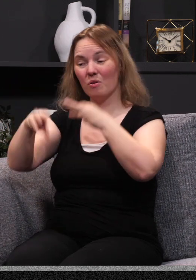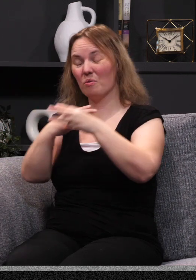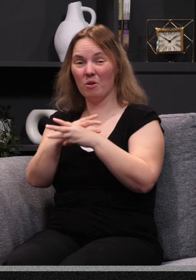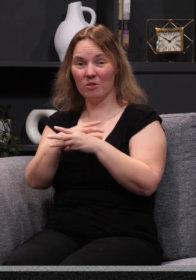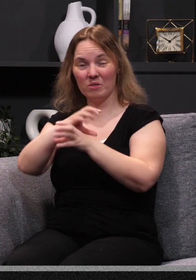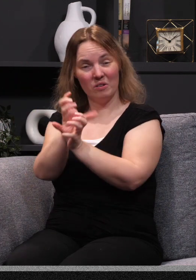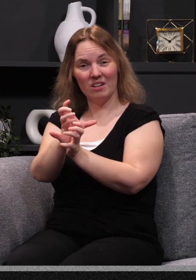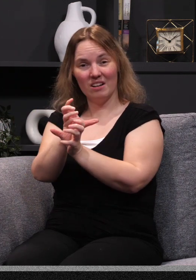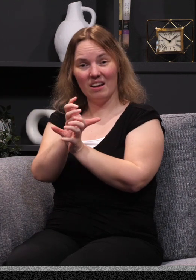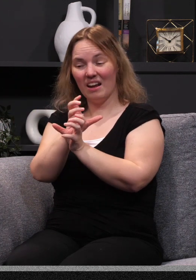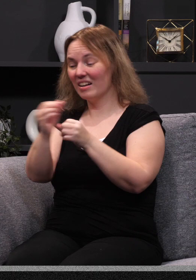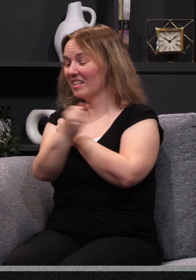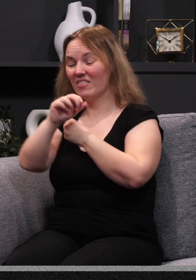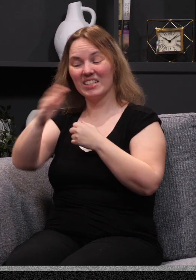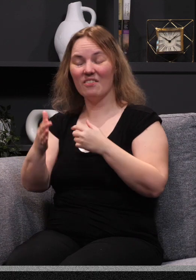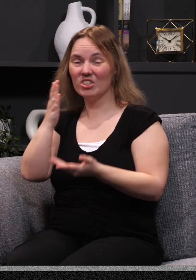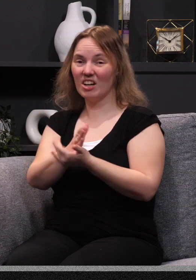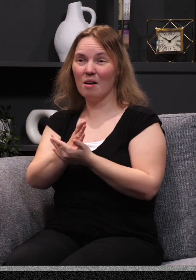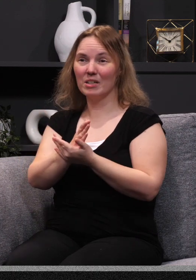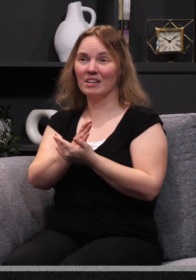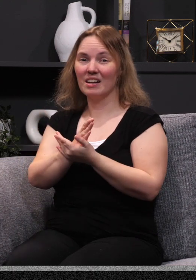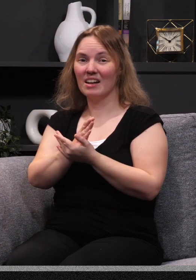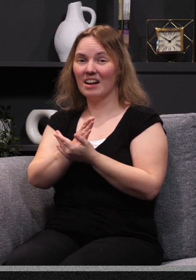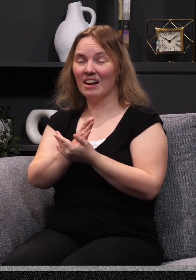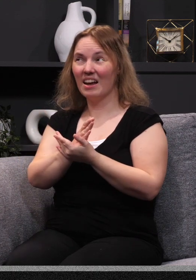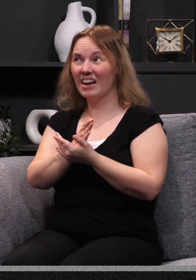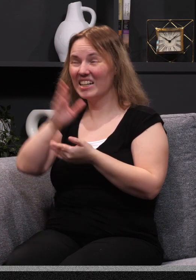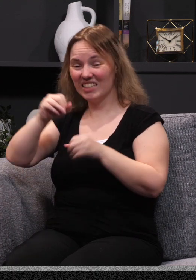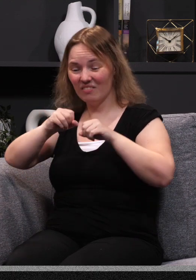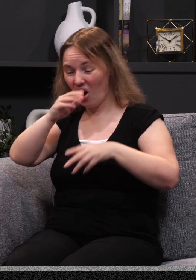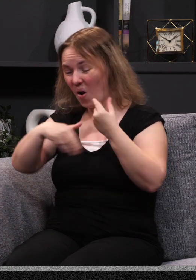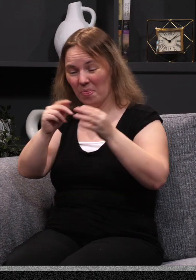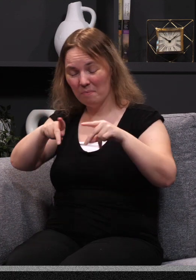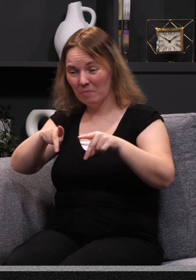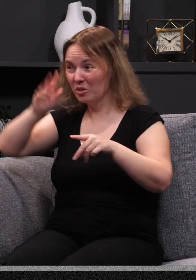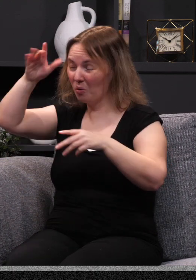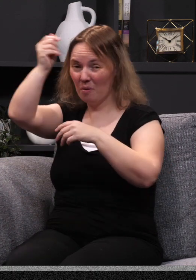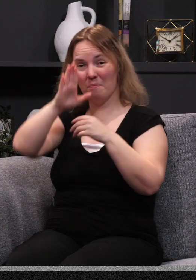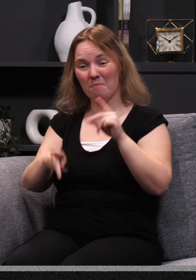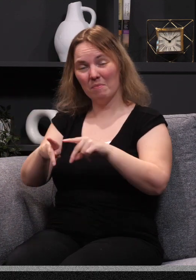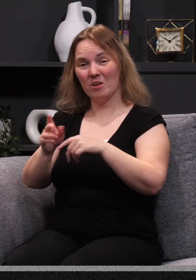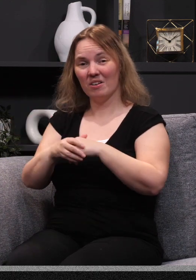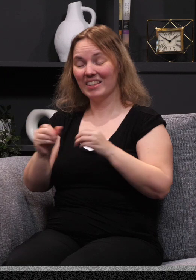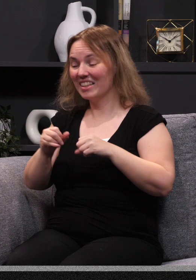me before the world began. Your love has never stopped. And Father, you love these people, your people,